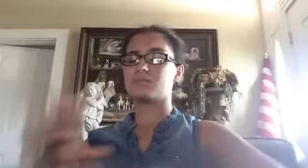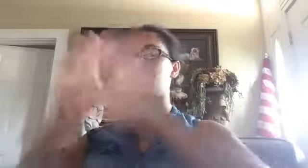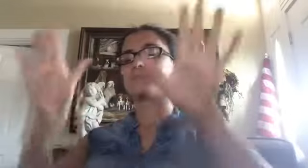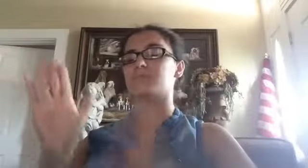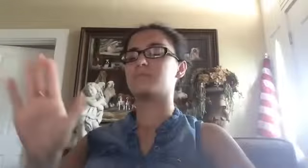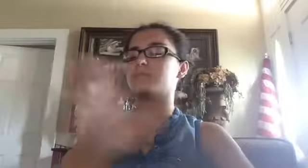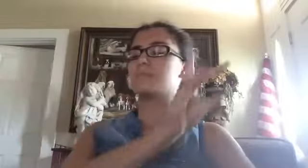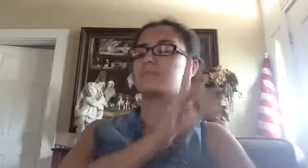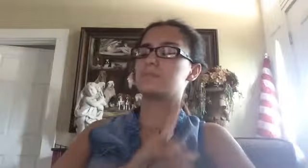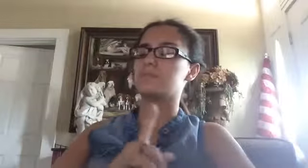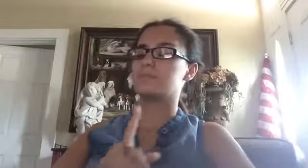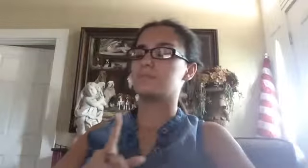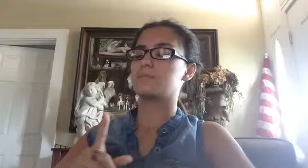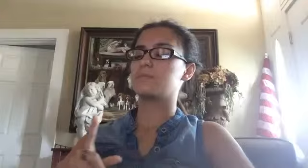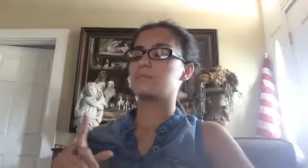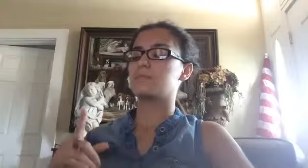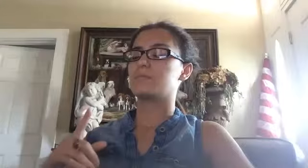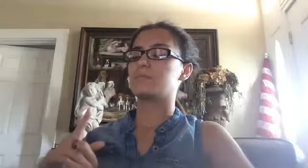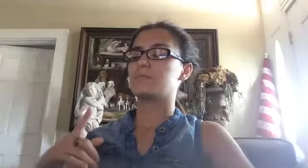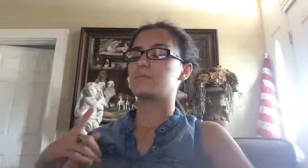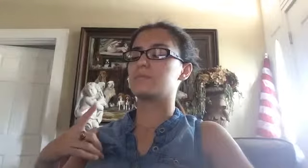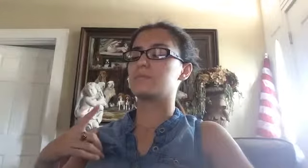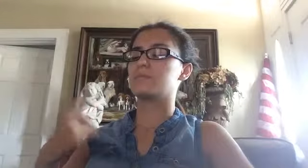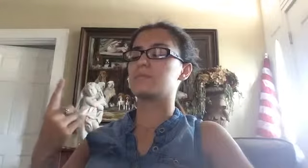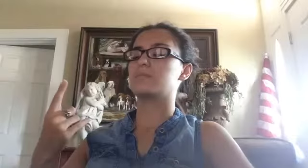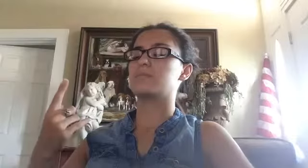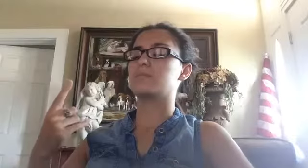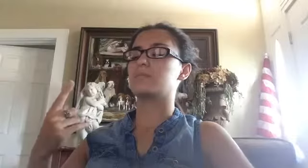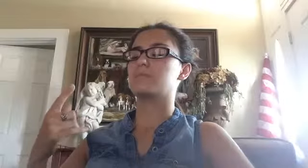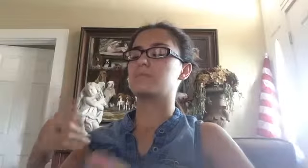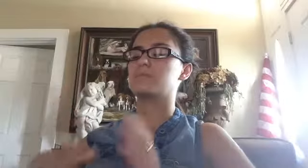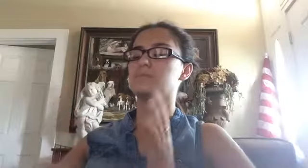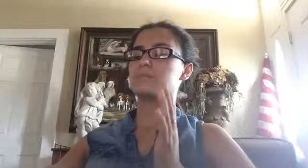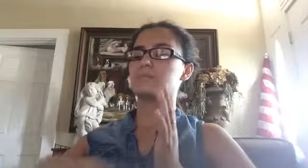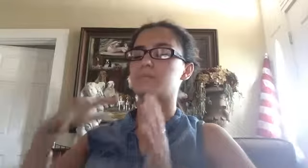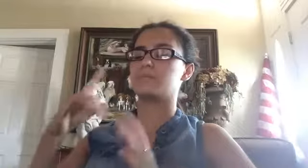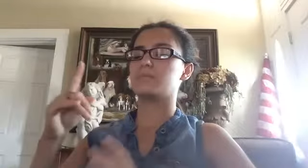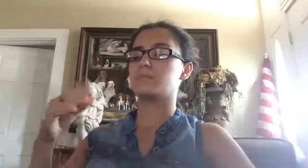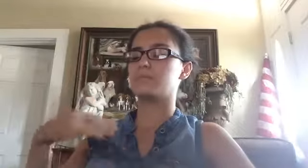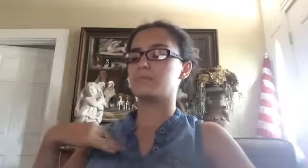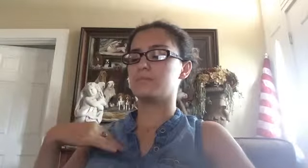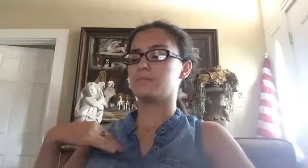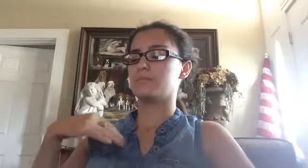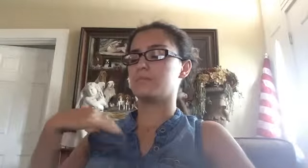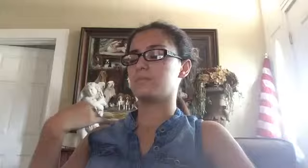Oh, great light of your world, grace, come to the grace, to fill up my to my